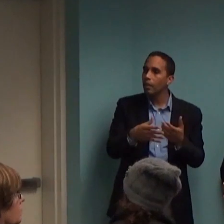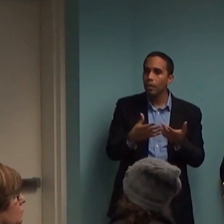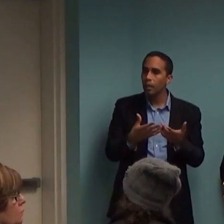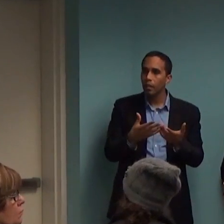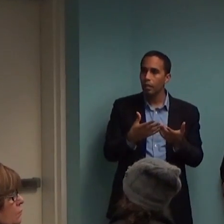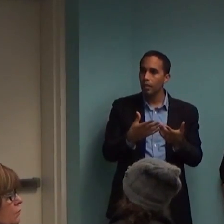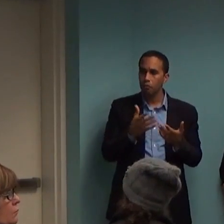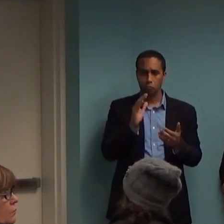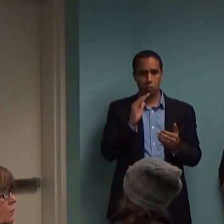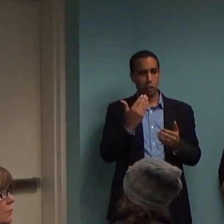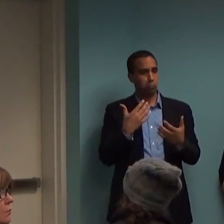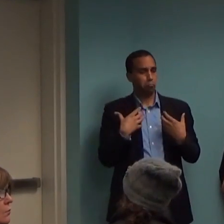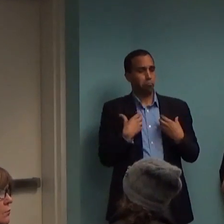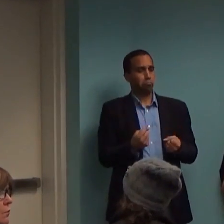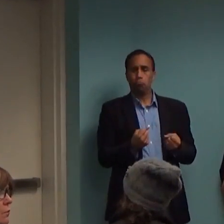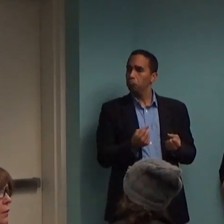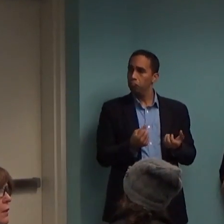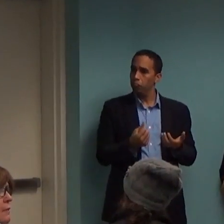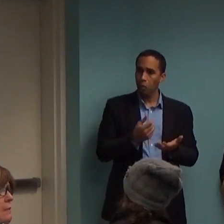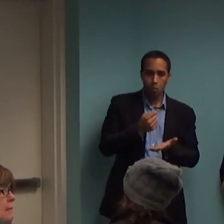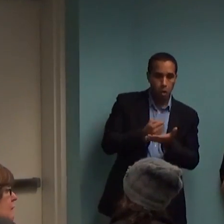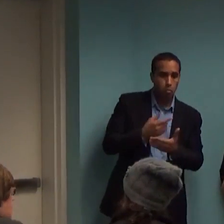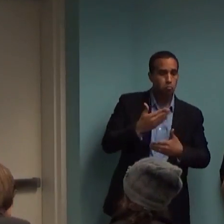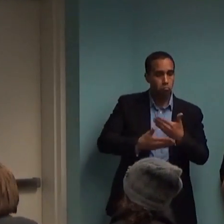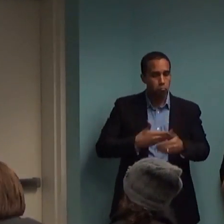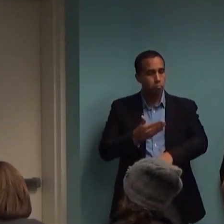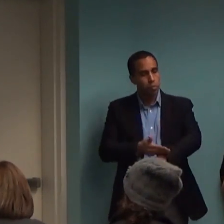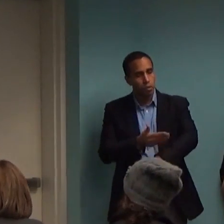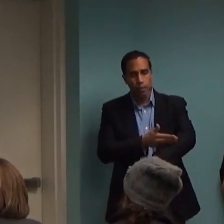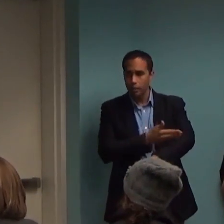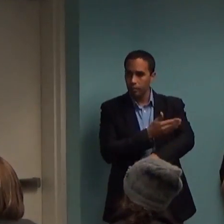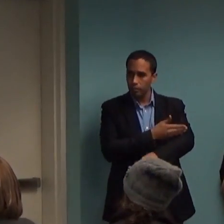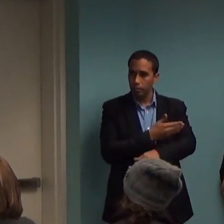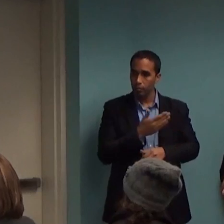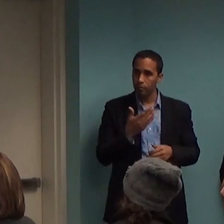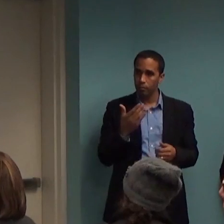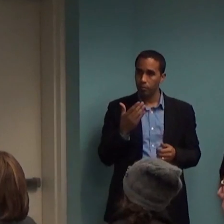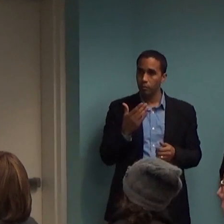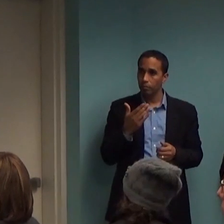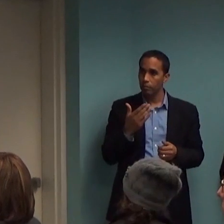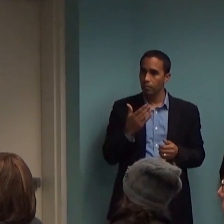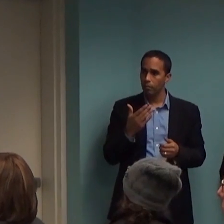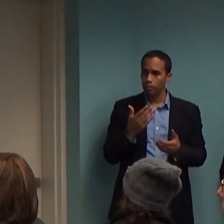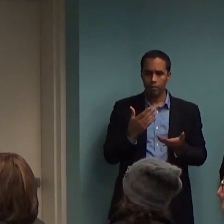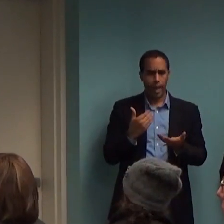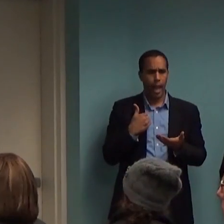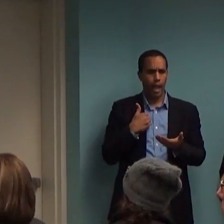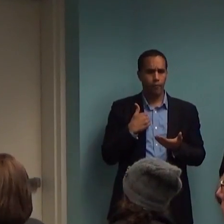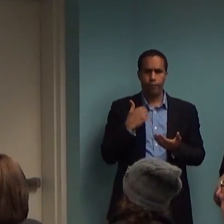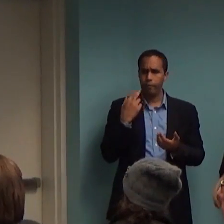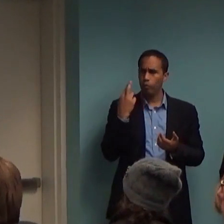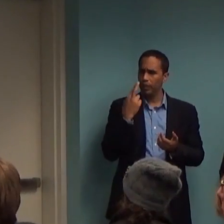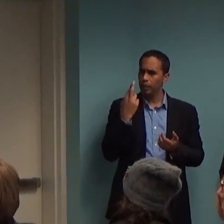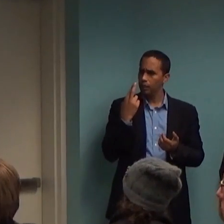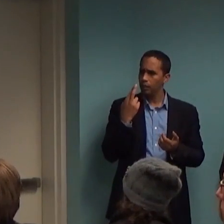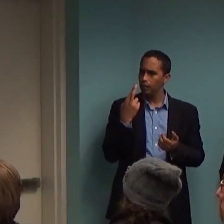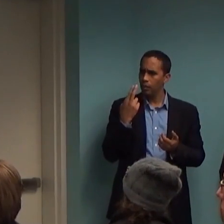well in therapy and stuff like that, like, is there, like, a principled reason to take them off medication,